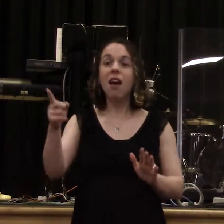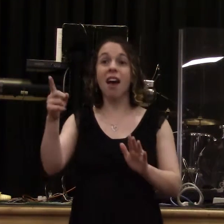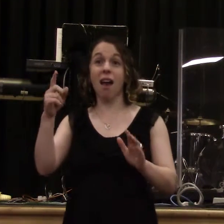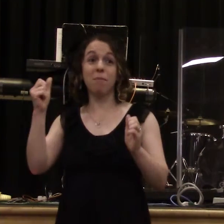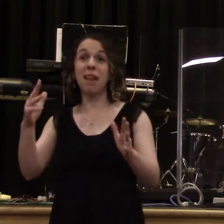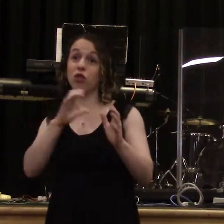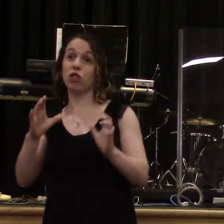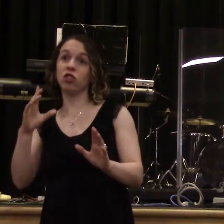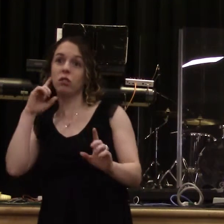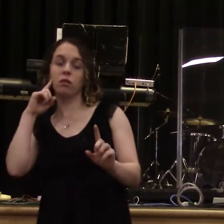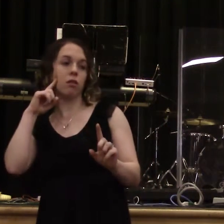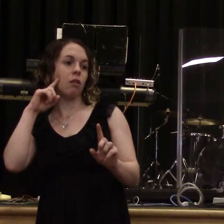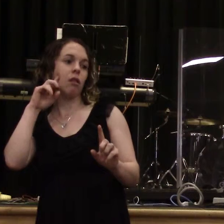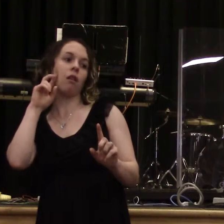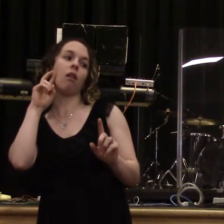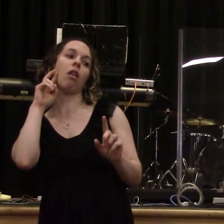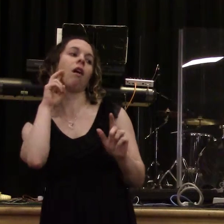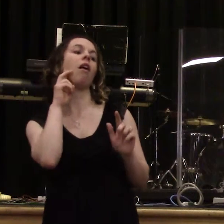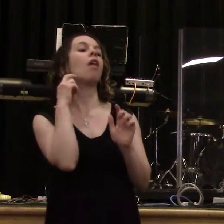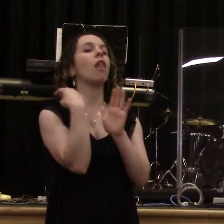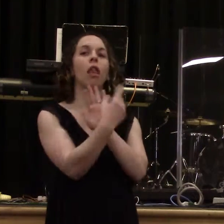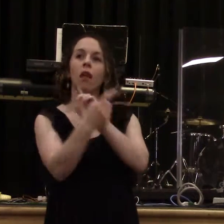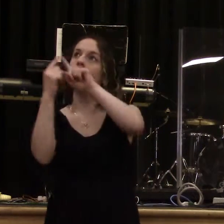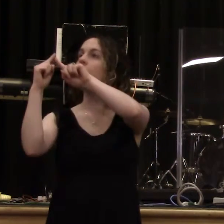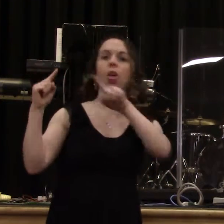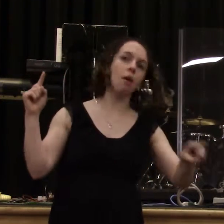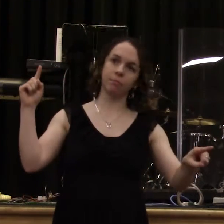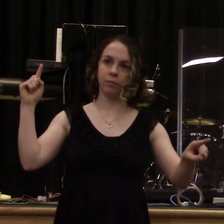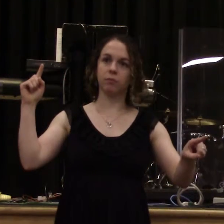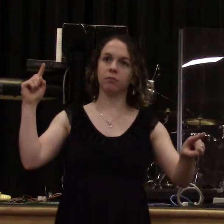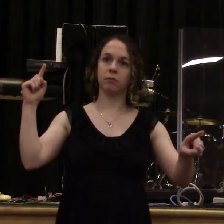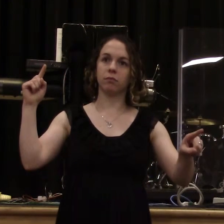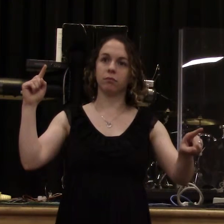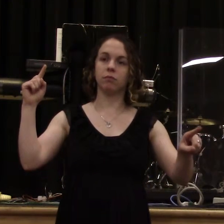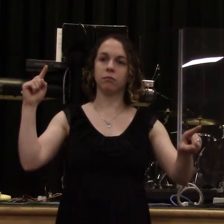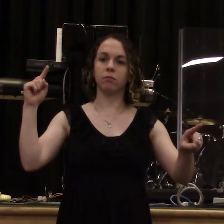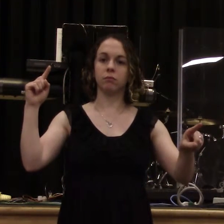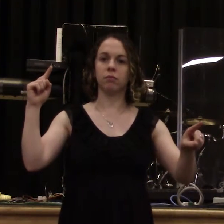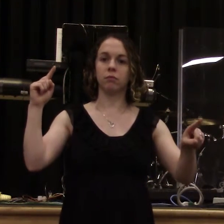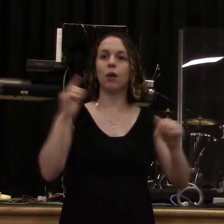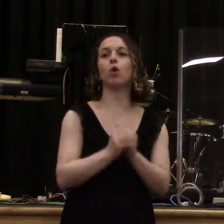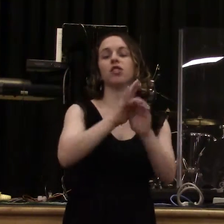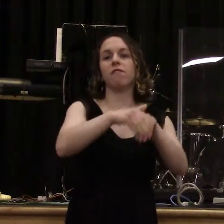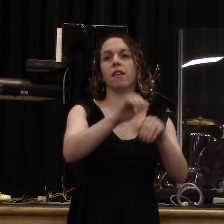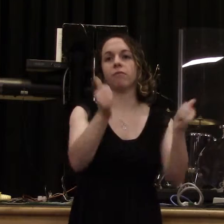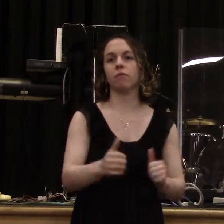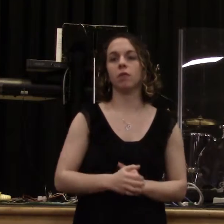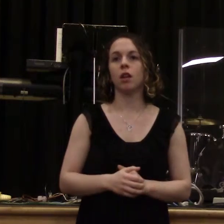the church, this is a problem. This church, you had a problem. There's this chick named Jez, Jezebel. Well, and